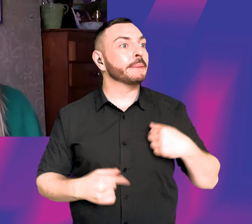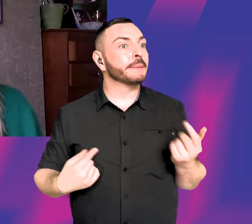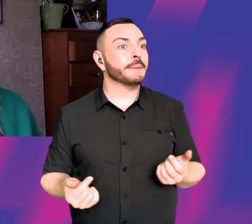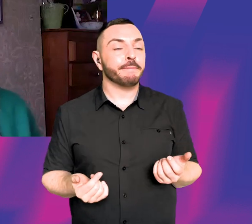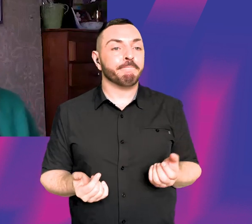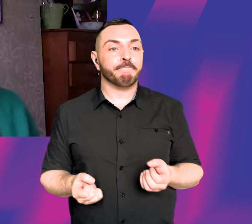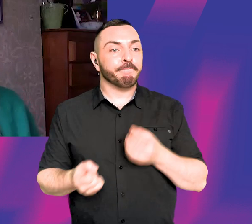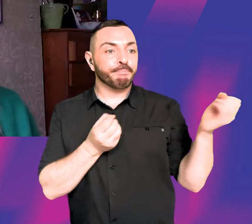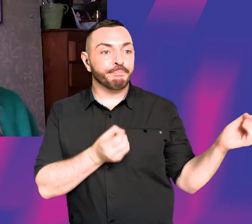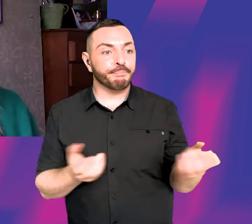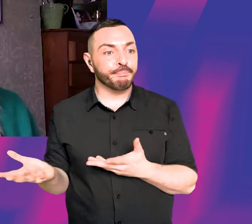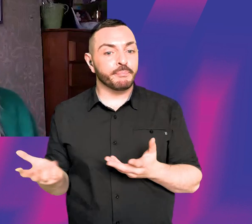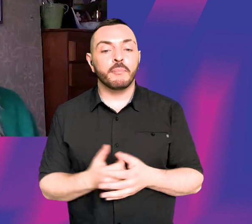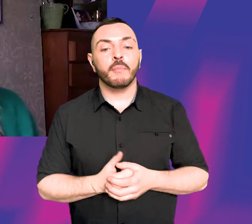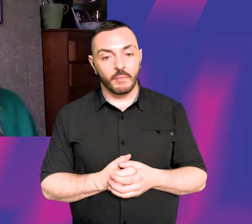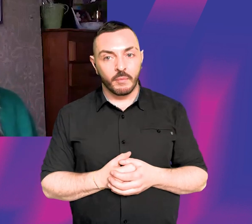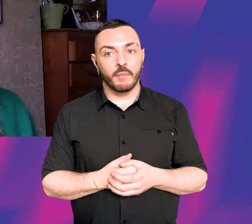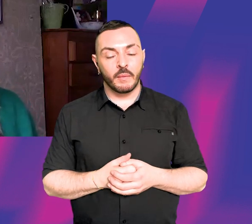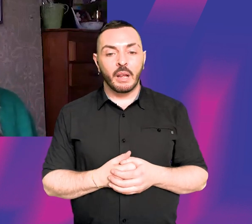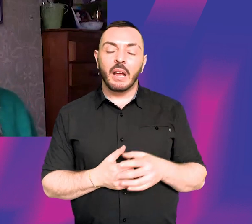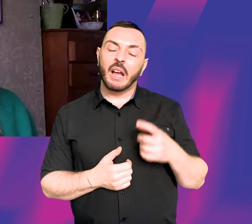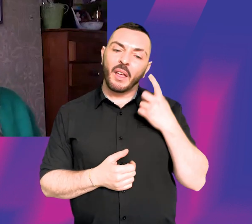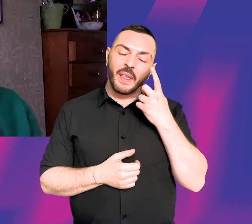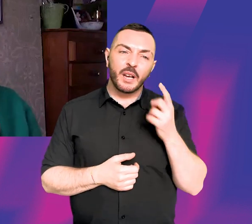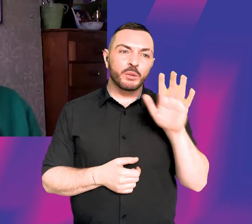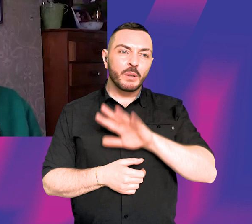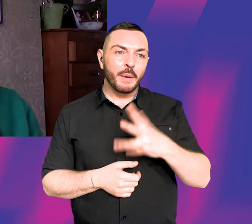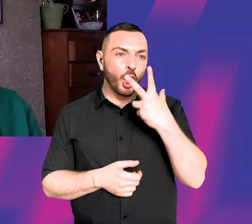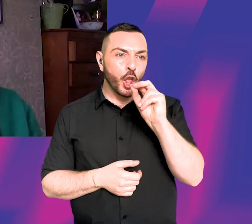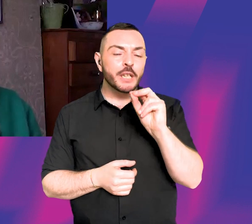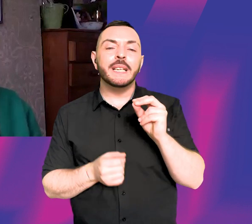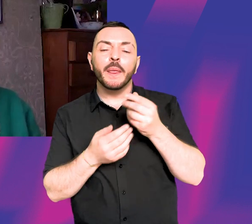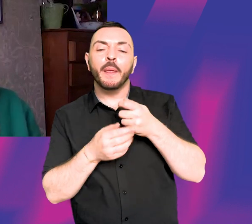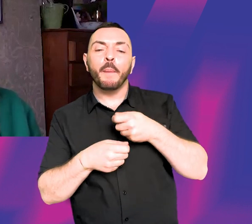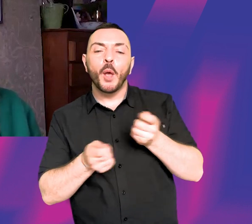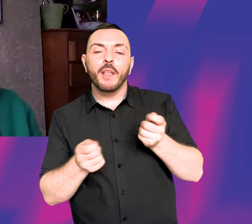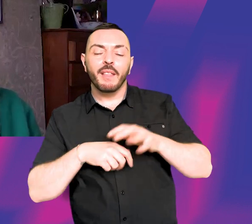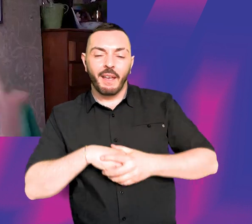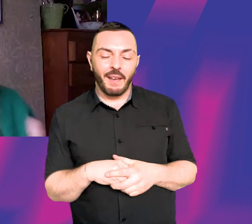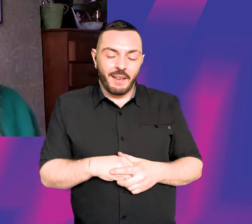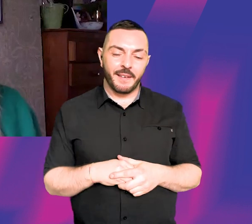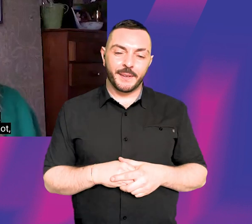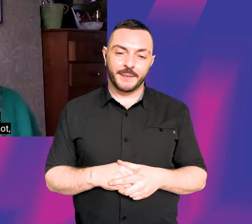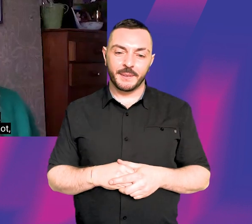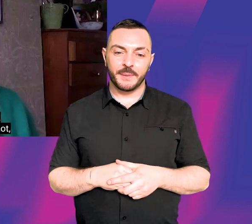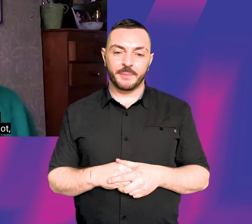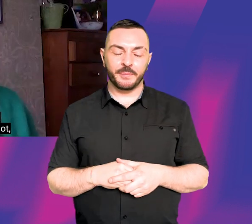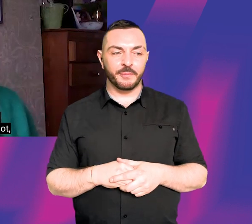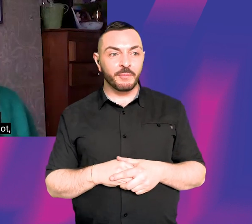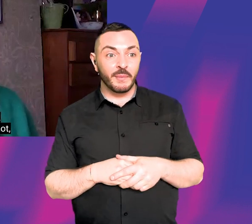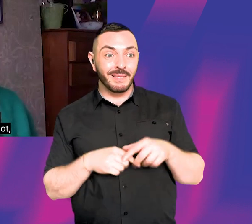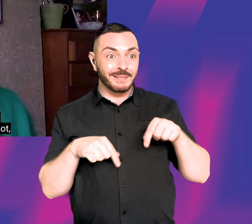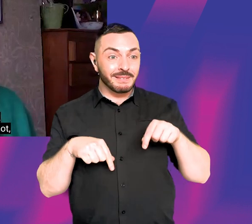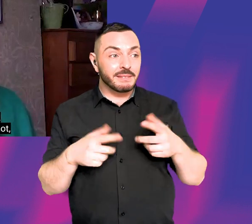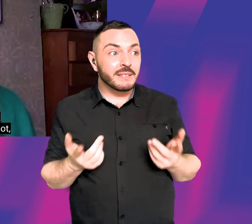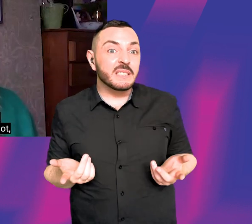won't try. And then I think it was coming up to my 30th birthday. And I thought, you know, this is really